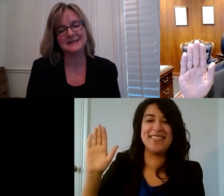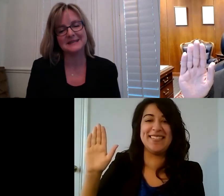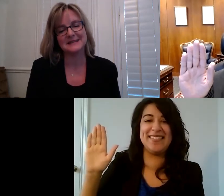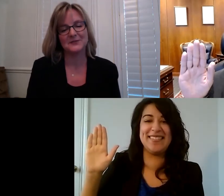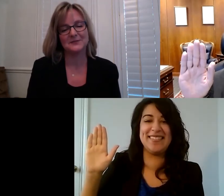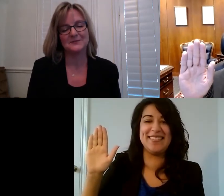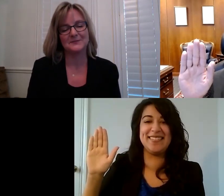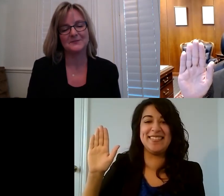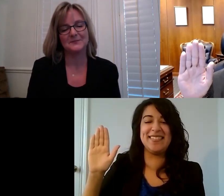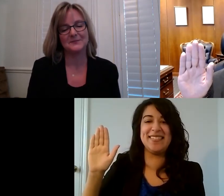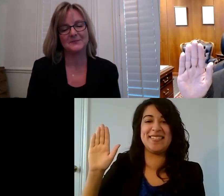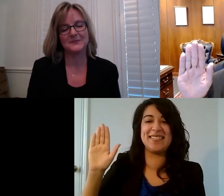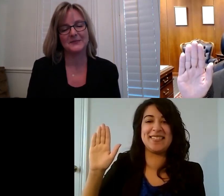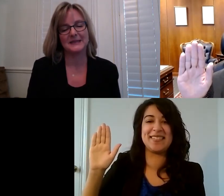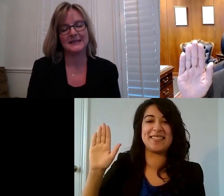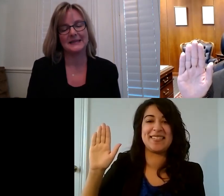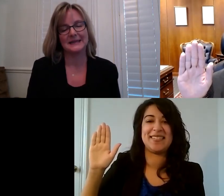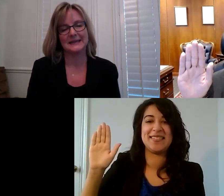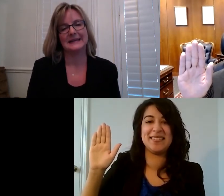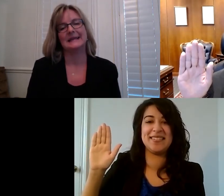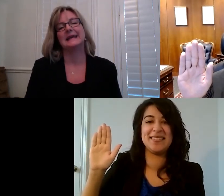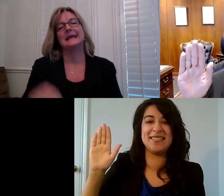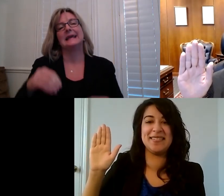myself in the practice of law